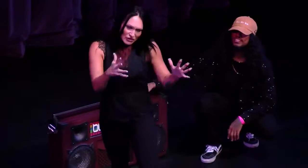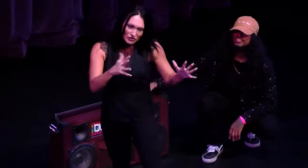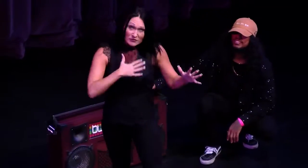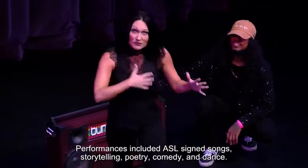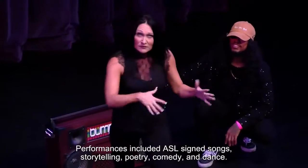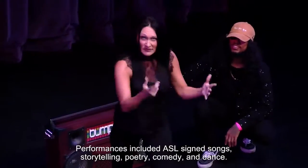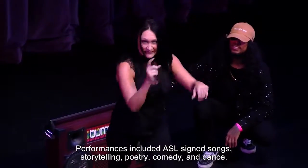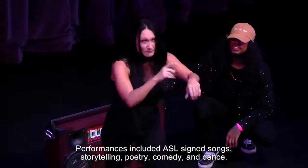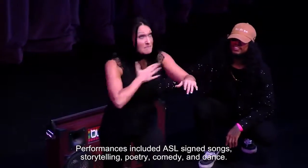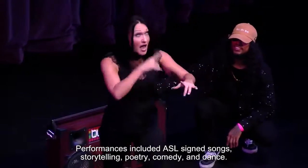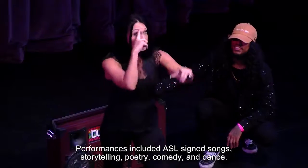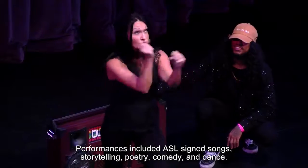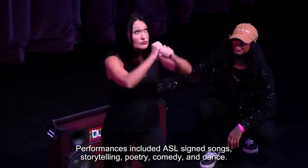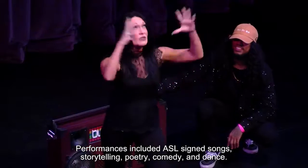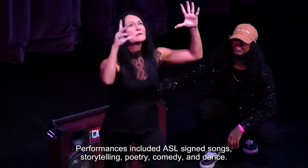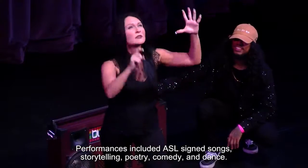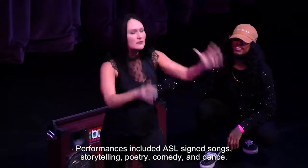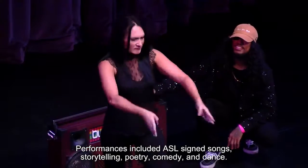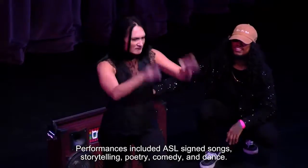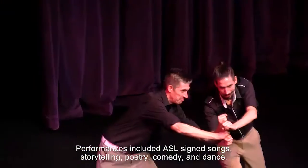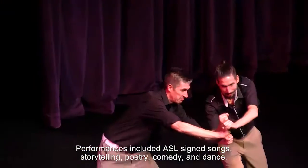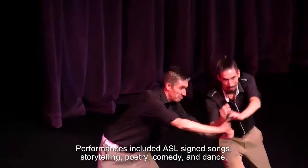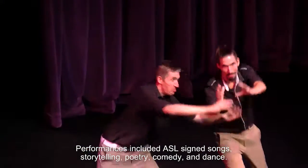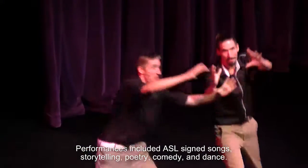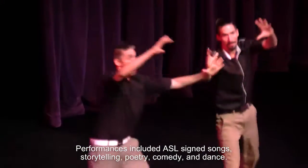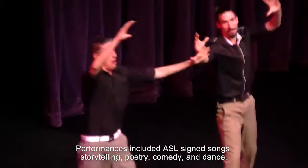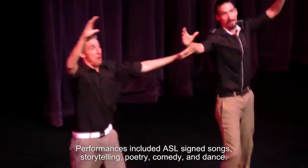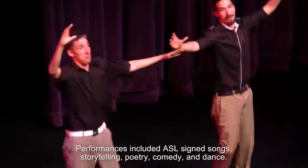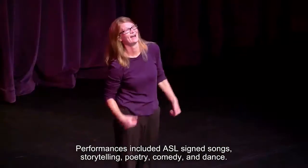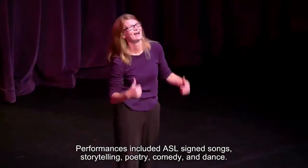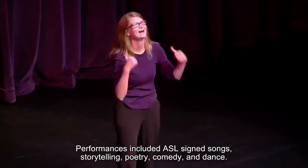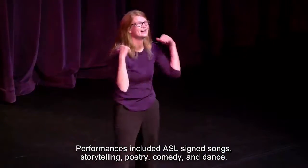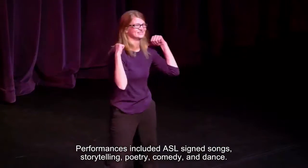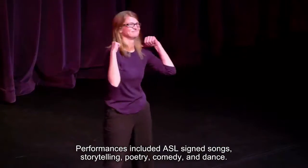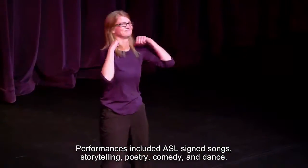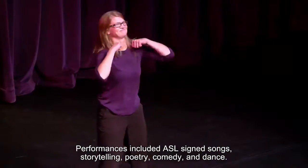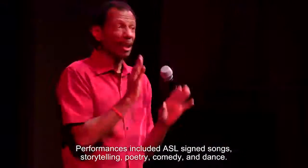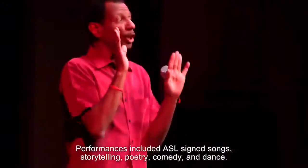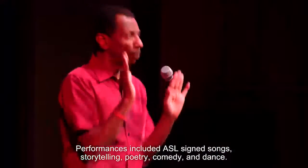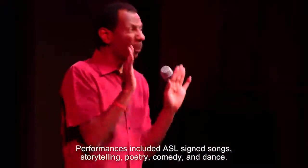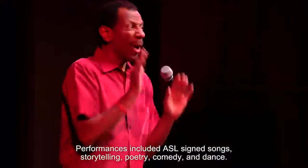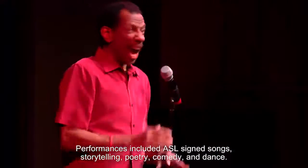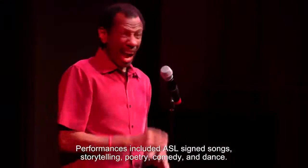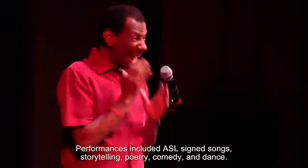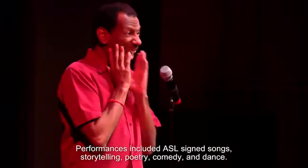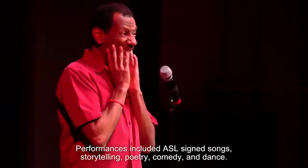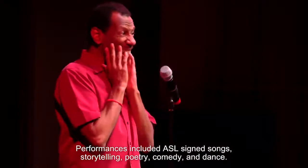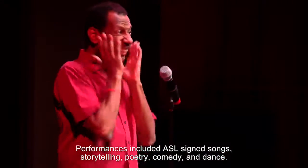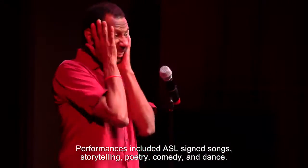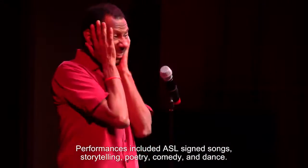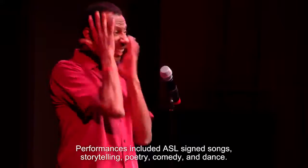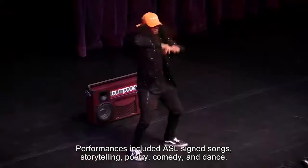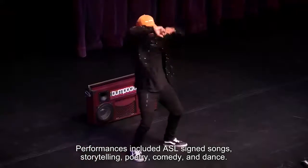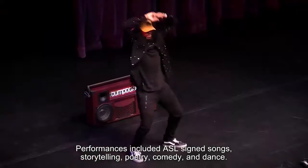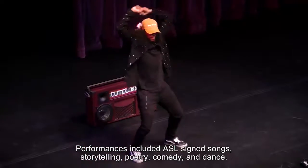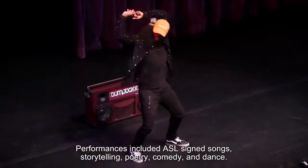Performances included ASL signed song, storytelling, poetry, comedy, and dance.